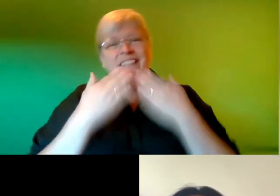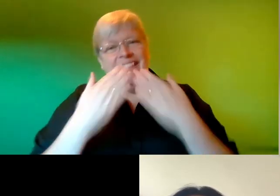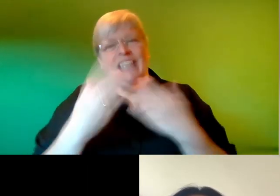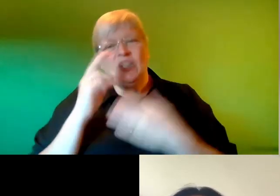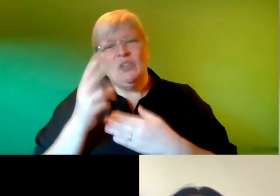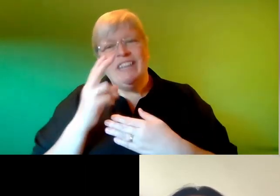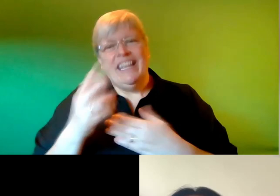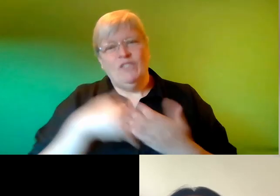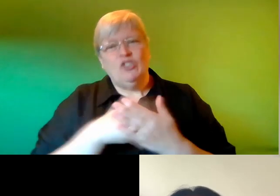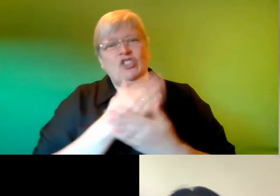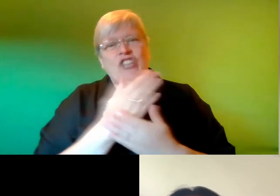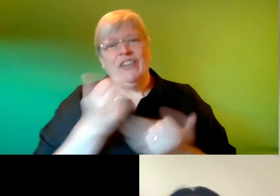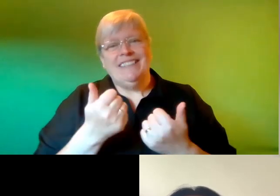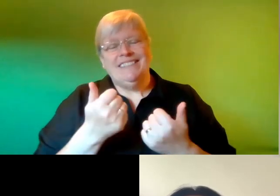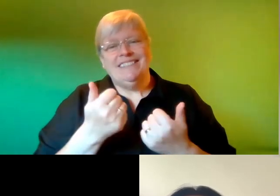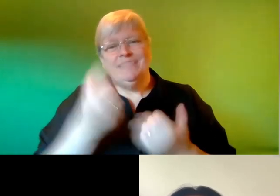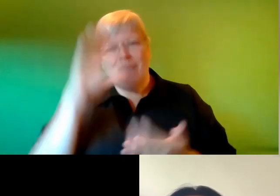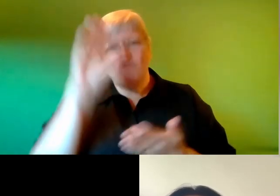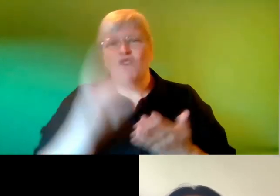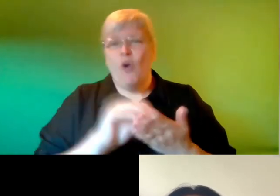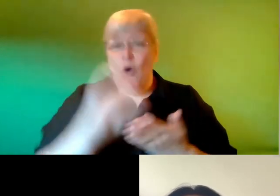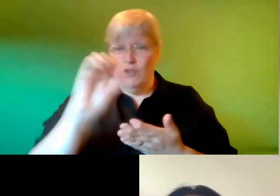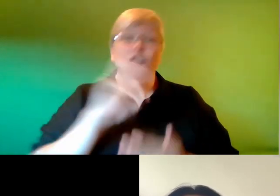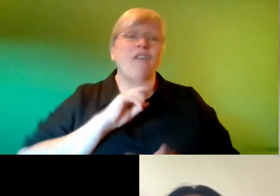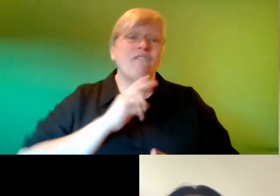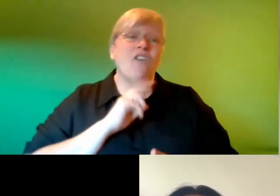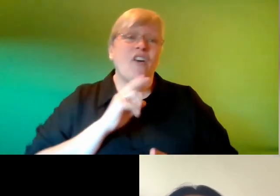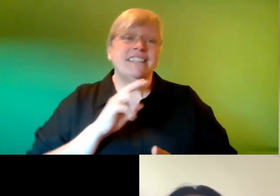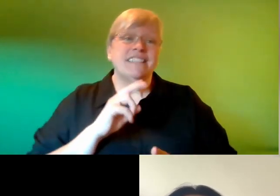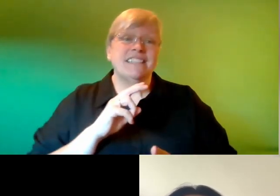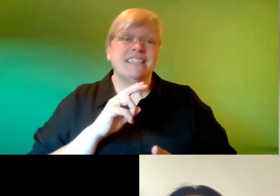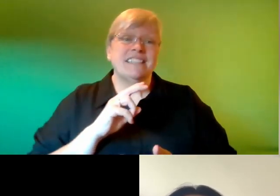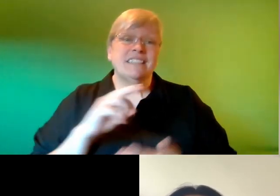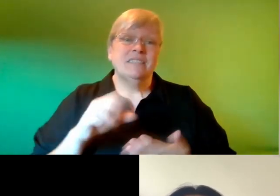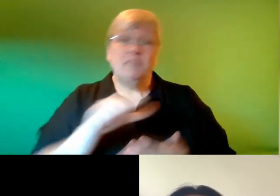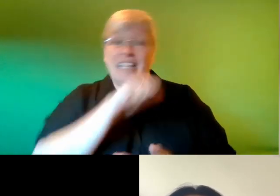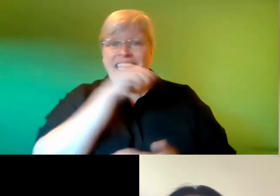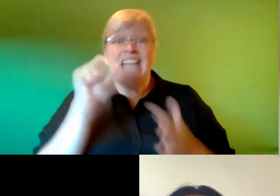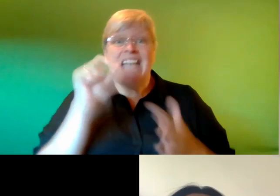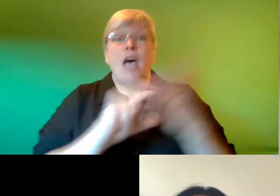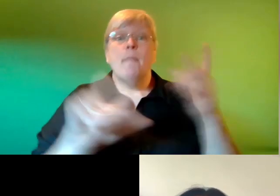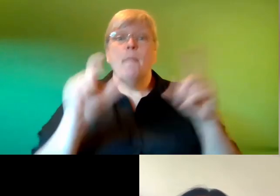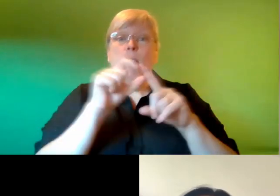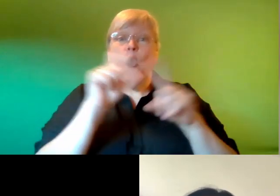sharing that you know maybe record some of your voice on and make a nice podcast that'd be a nice winter